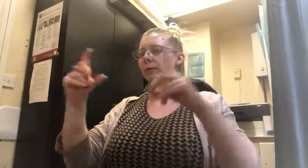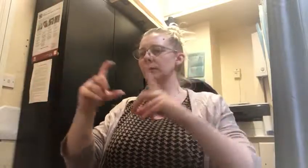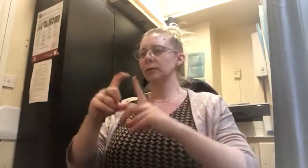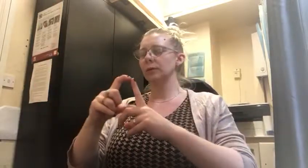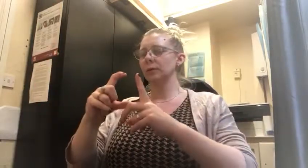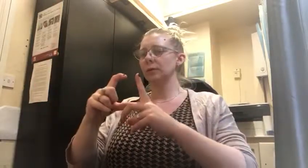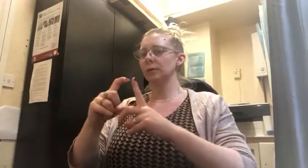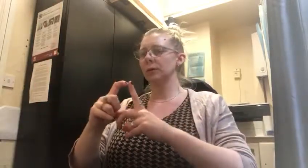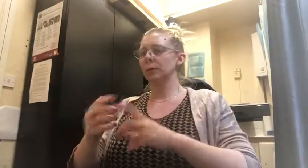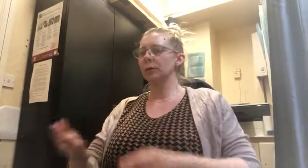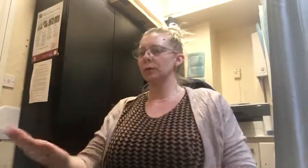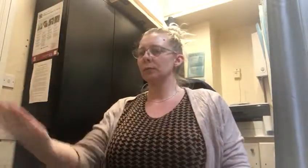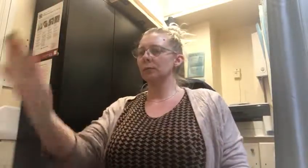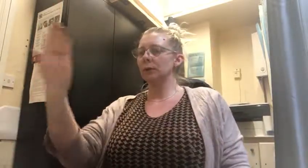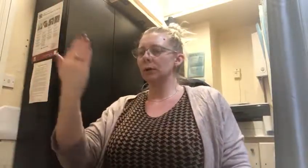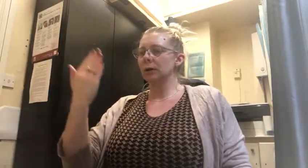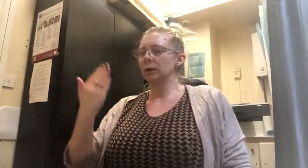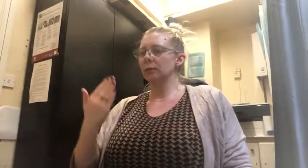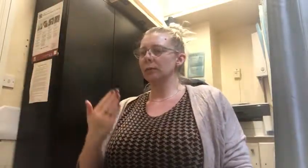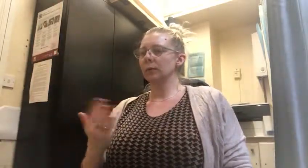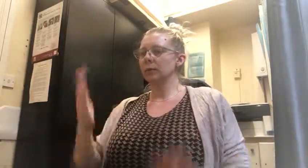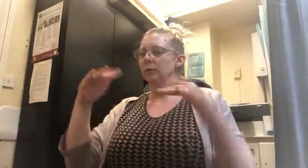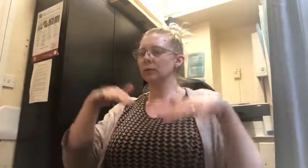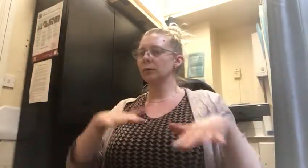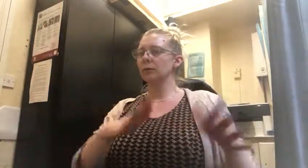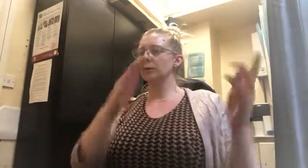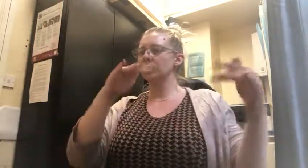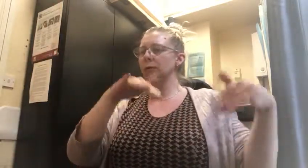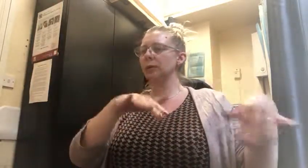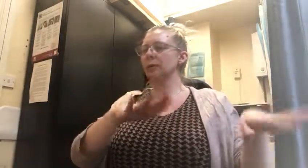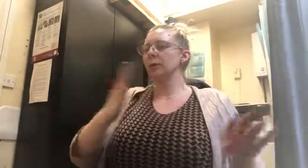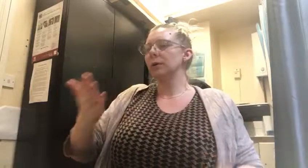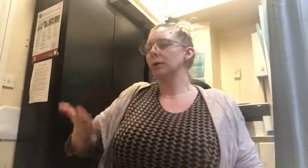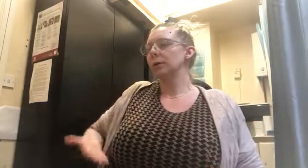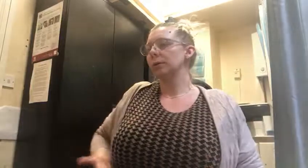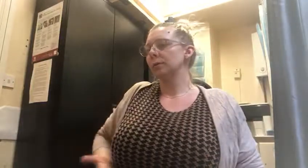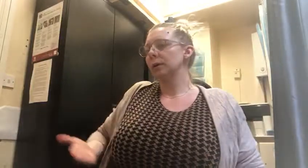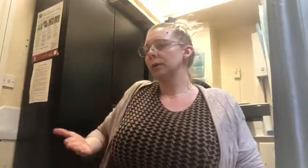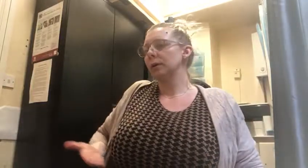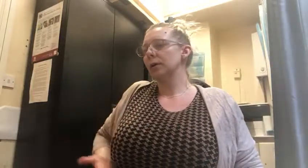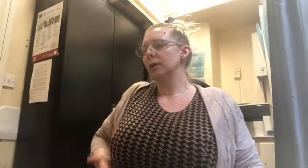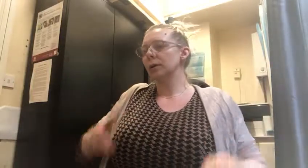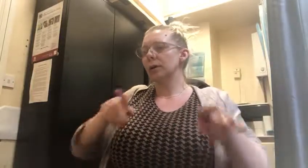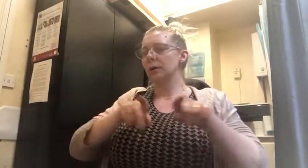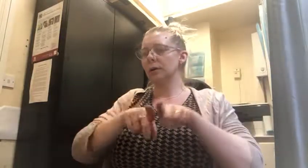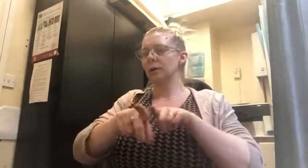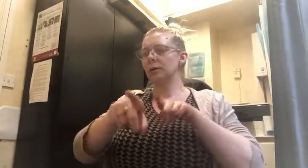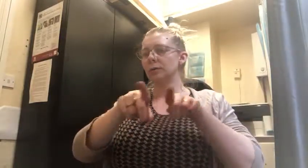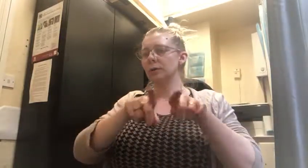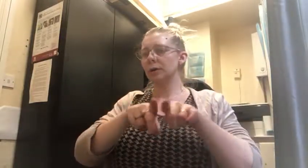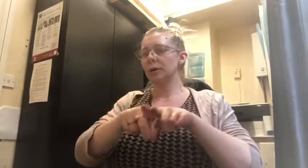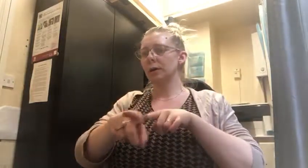perfect daughter But I come back to the water No matter how hard I try